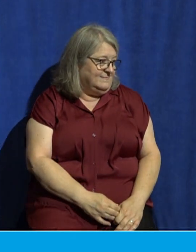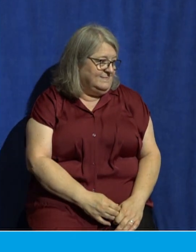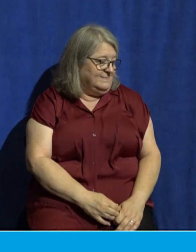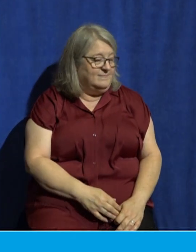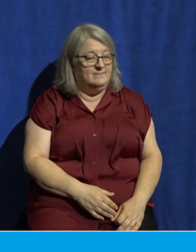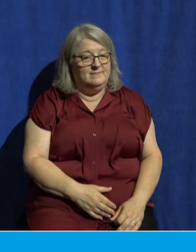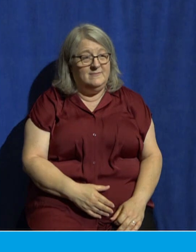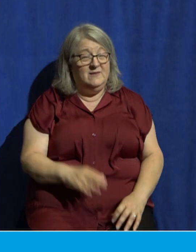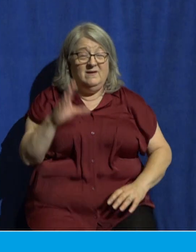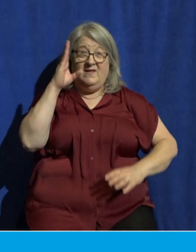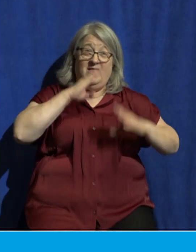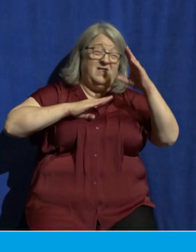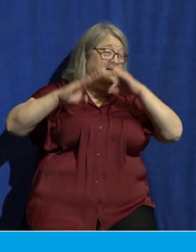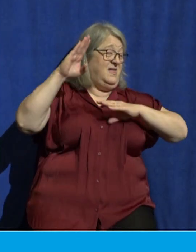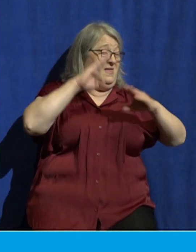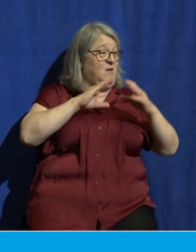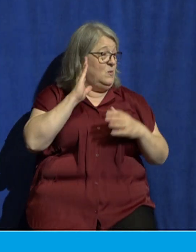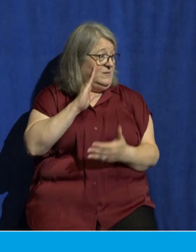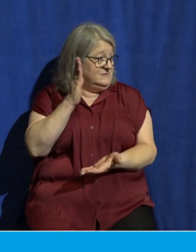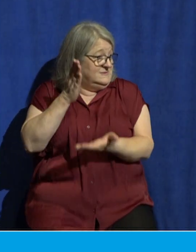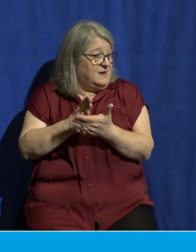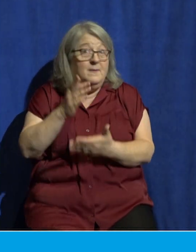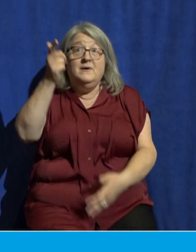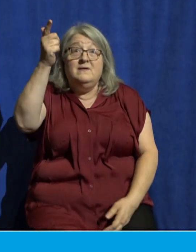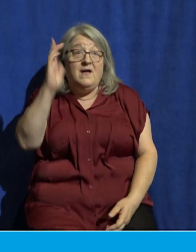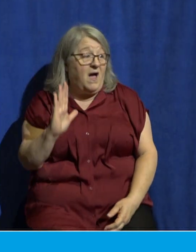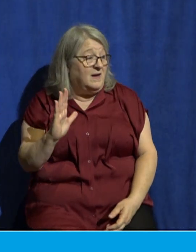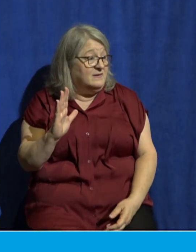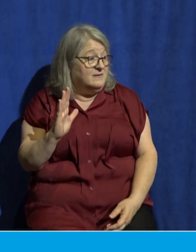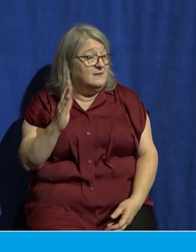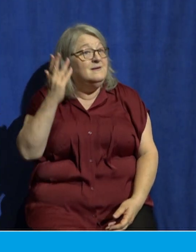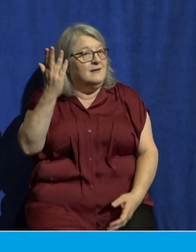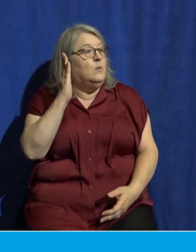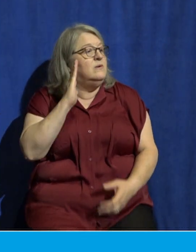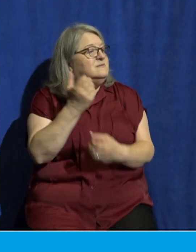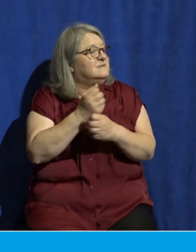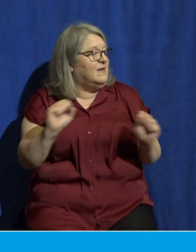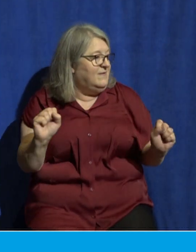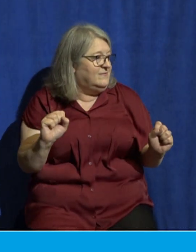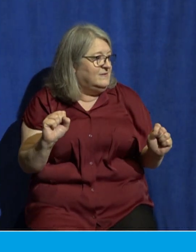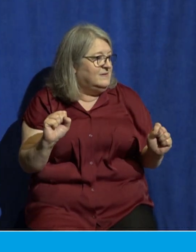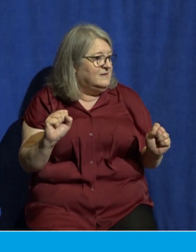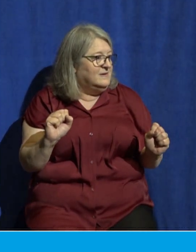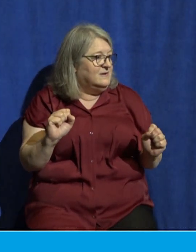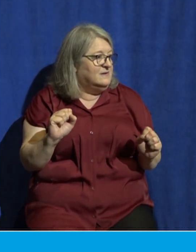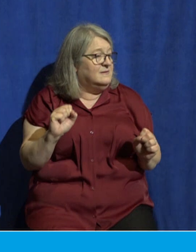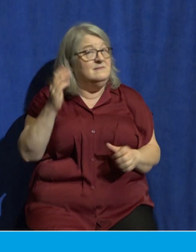tribulation cannot stop me from saving and redeeming those that I sent my son to die for